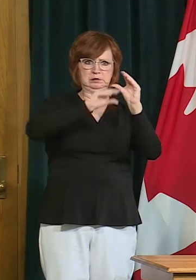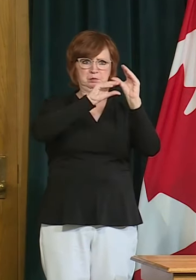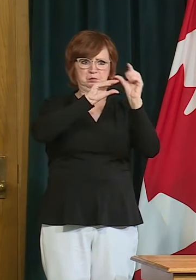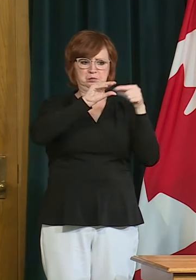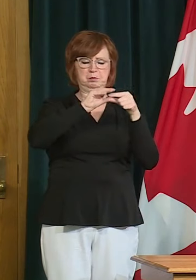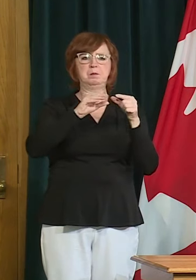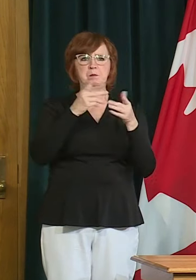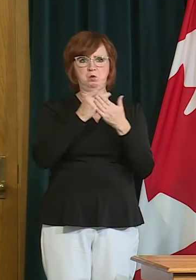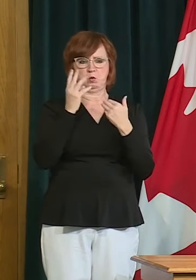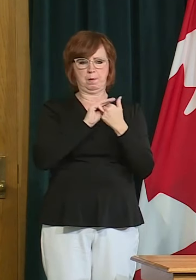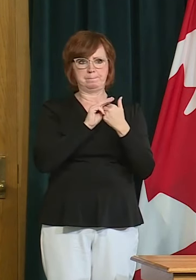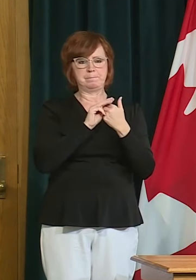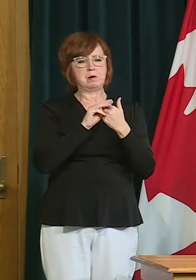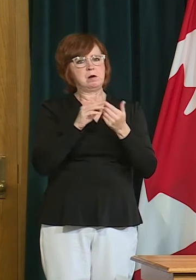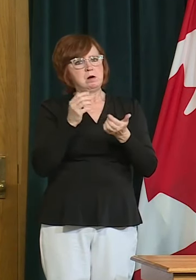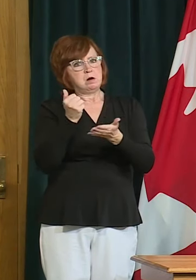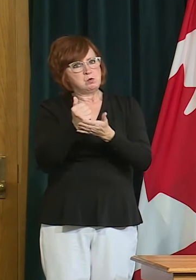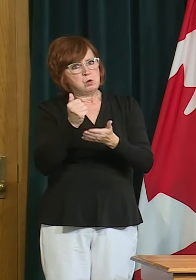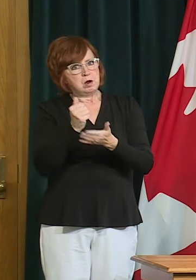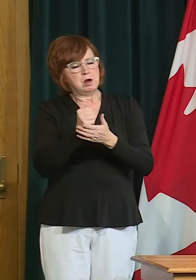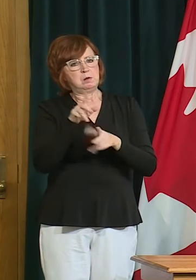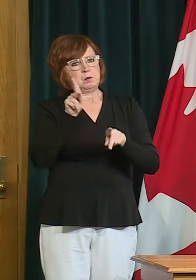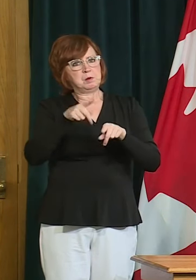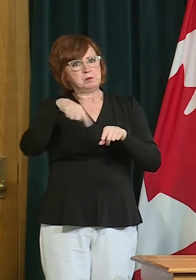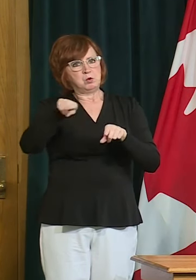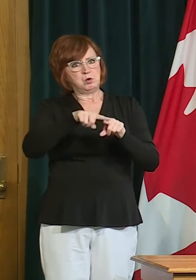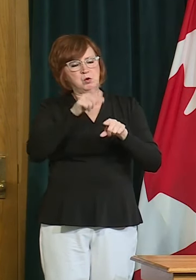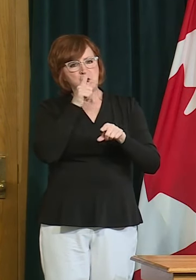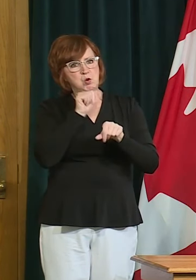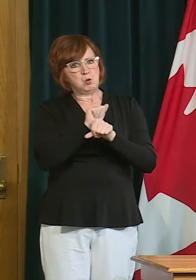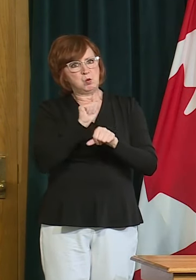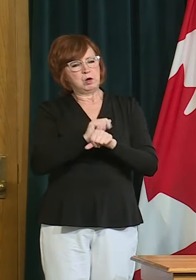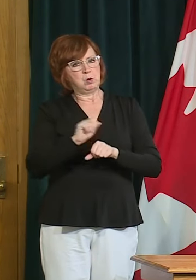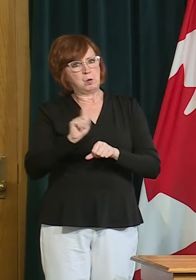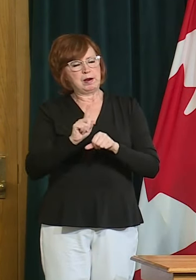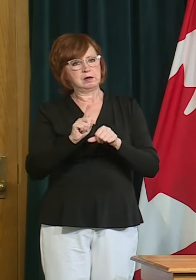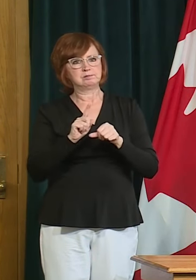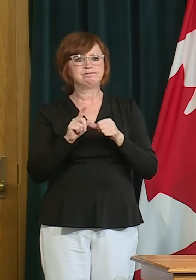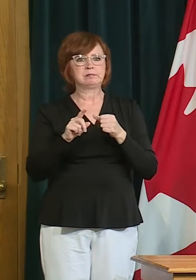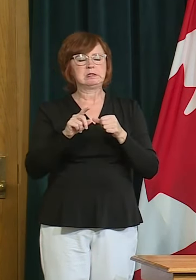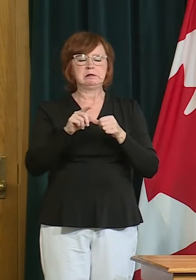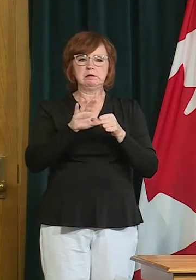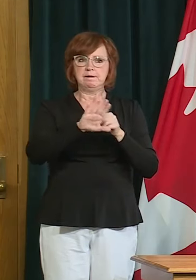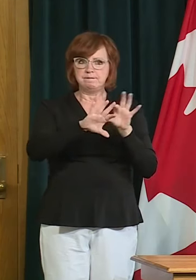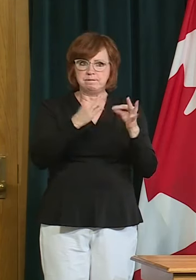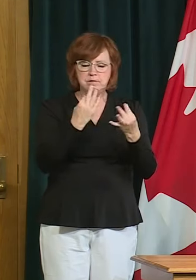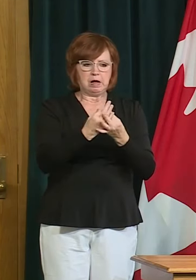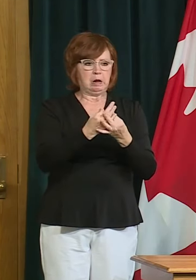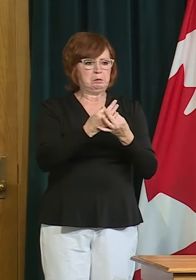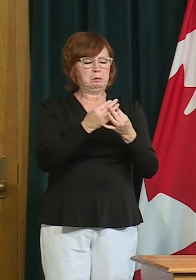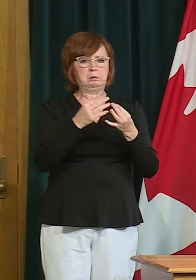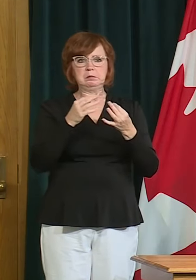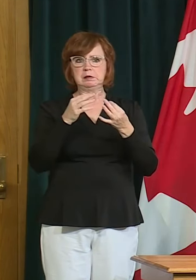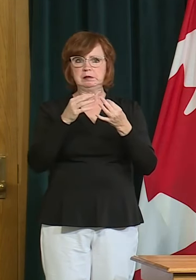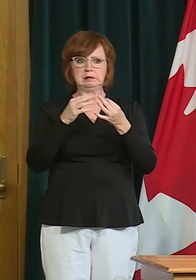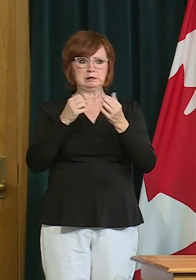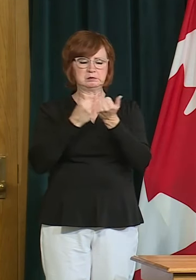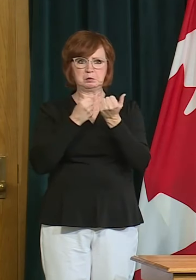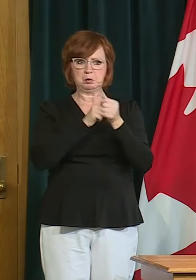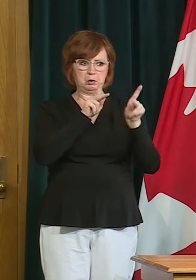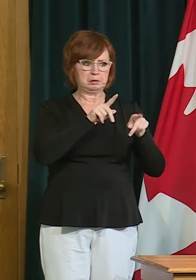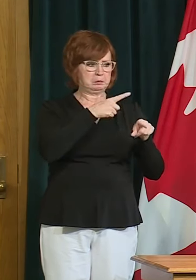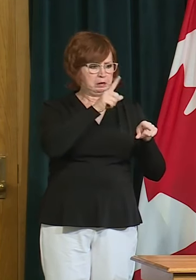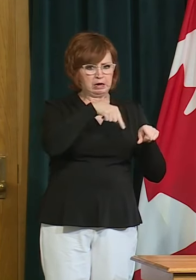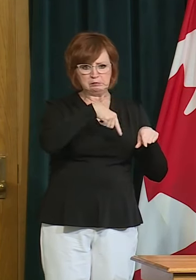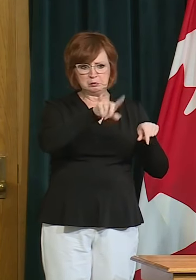helping our most vulnerable residents and our families. The temporary wage supplement is a $400 a month